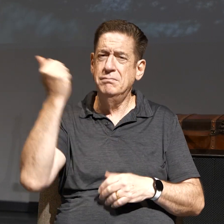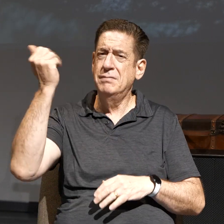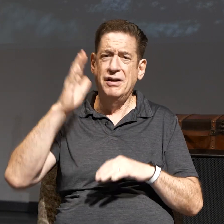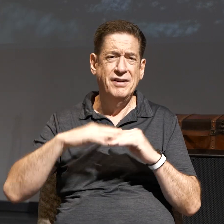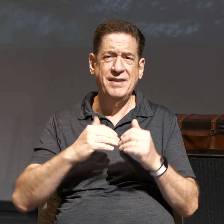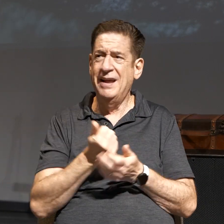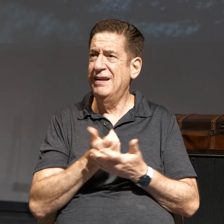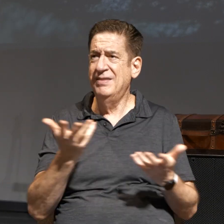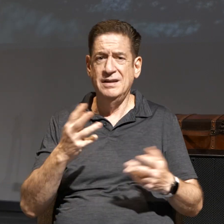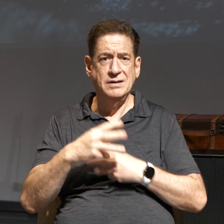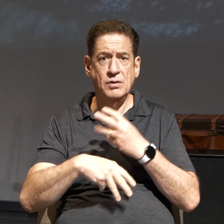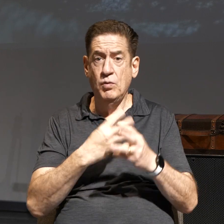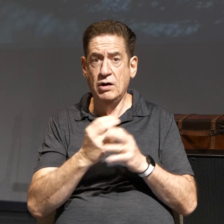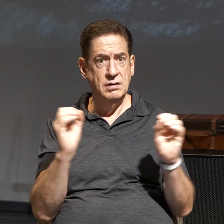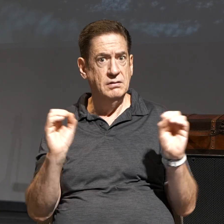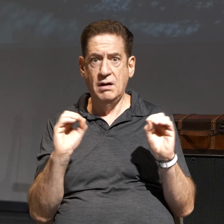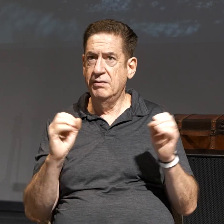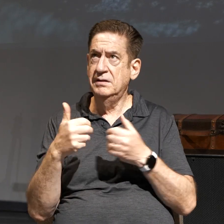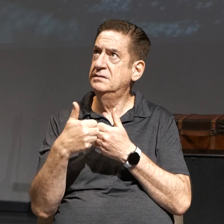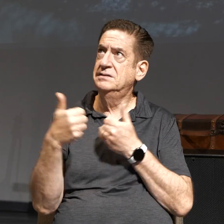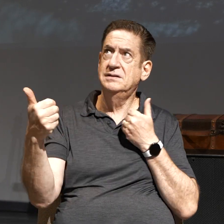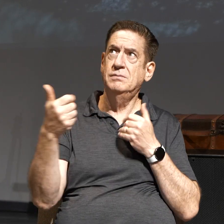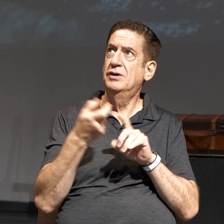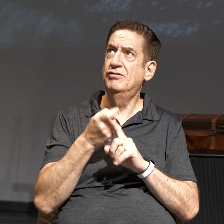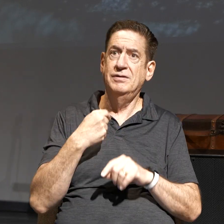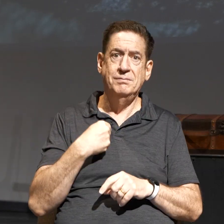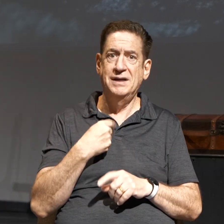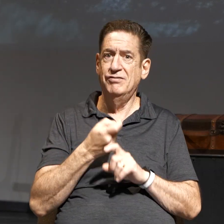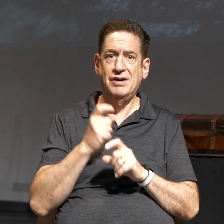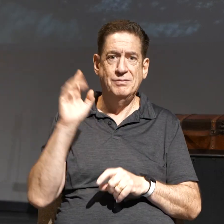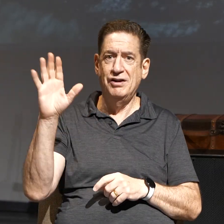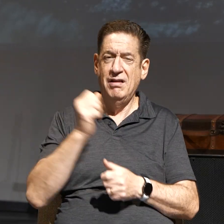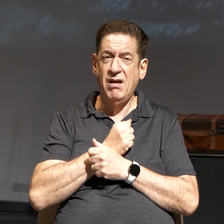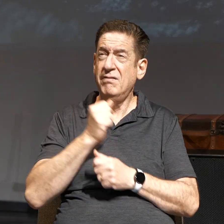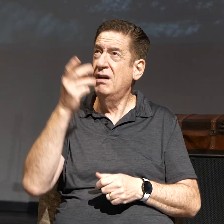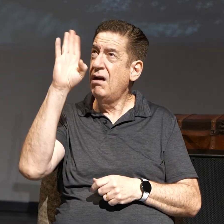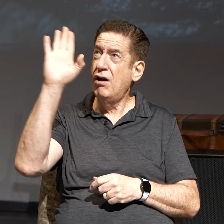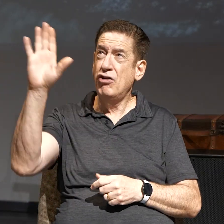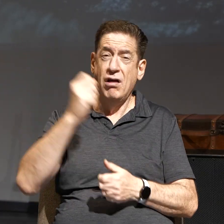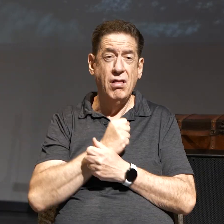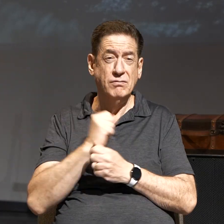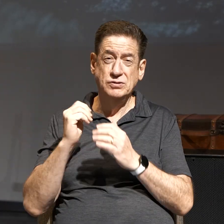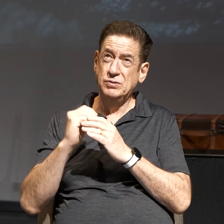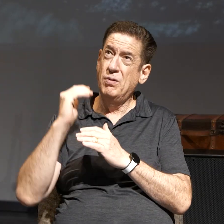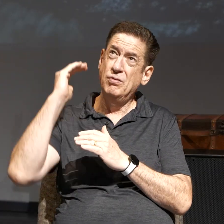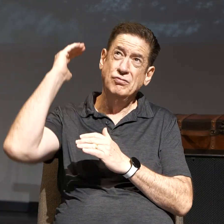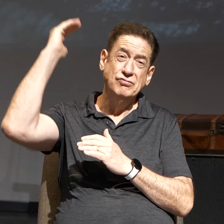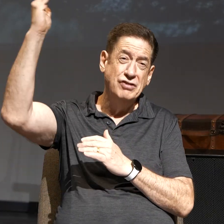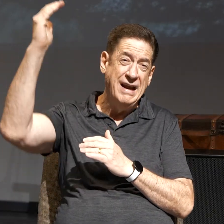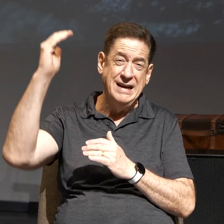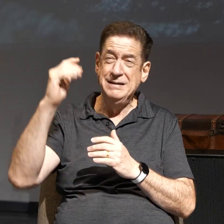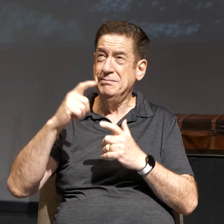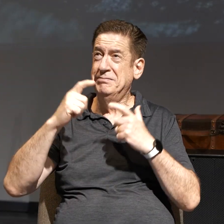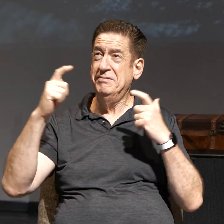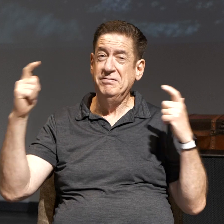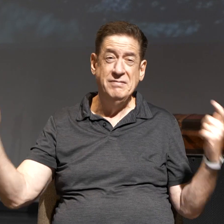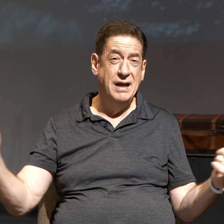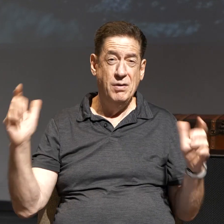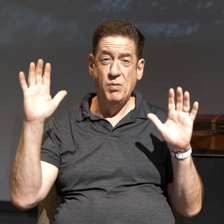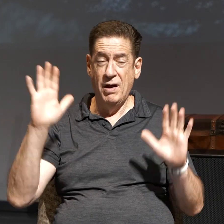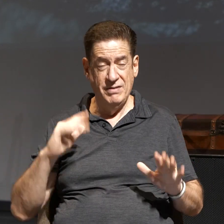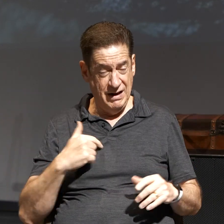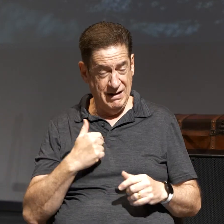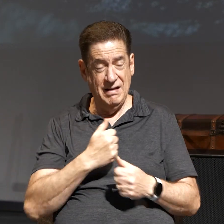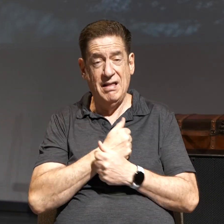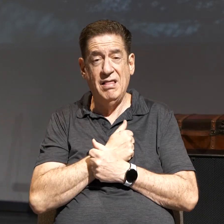this world. Nothing can separate me from your love. And God, your love is so great, so vast, so wonderful that I can